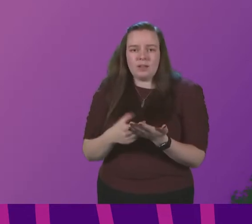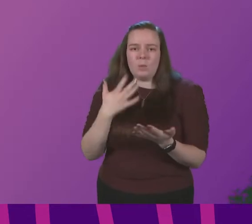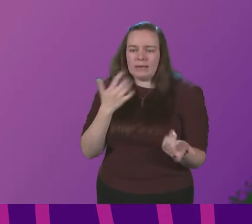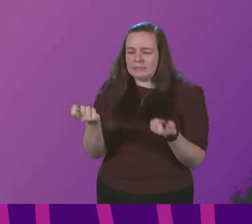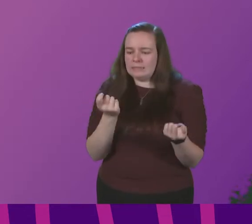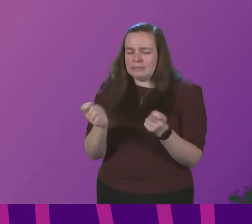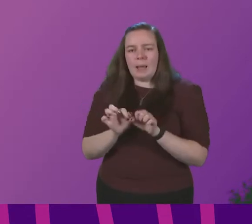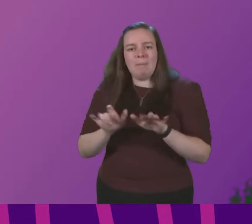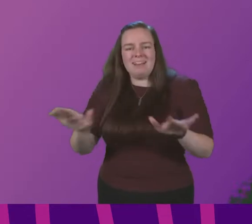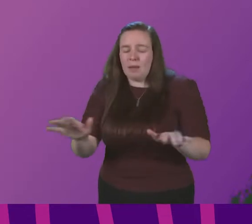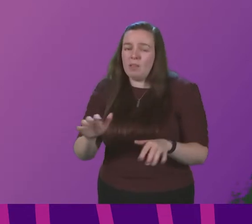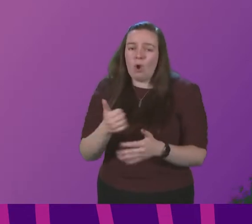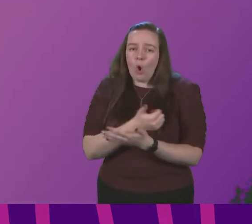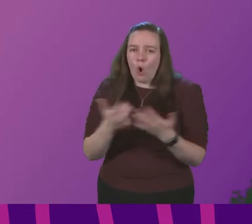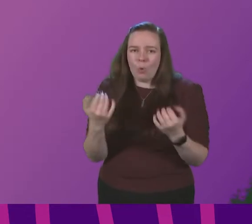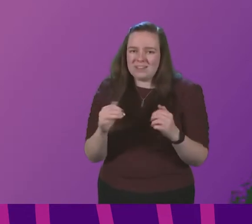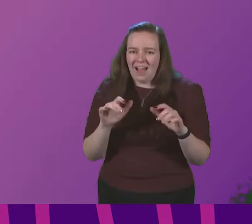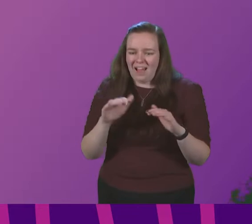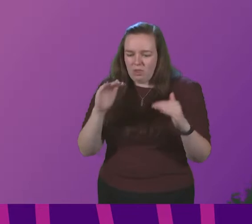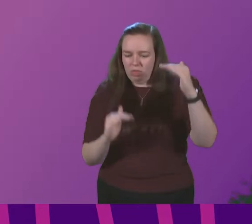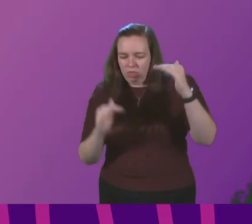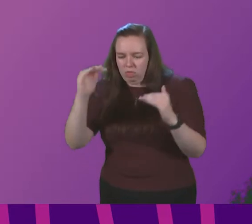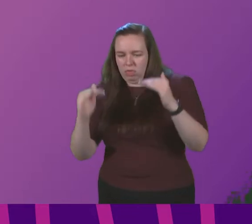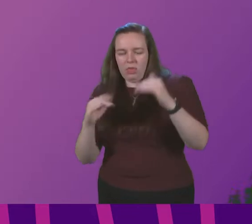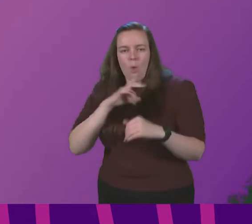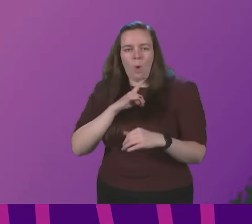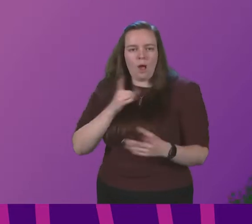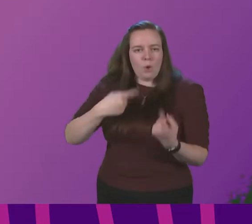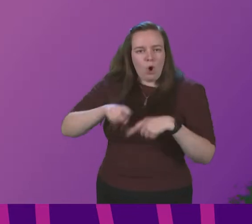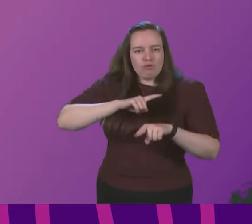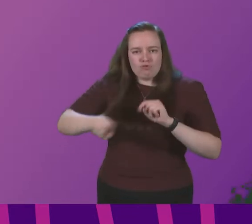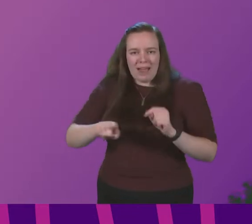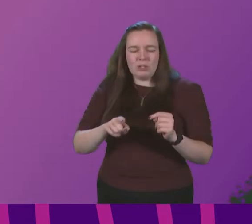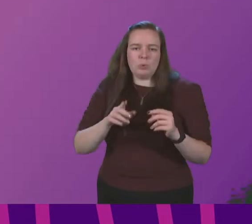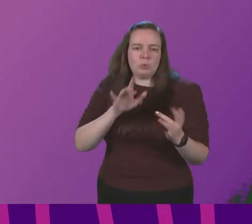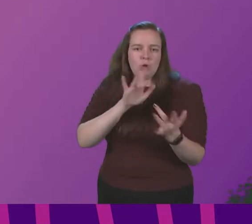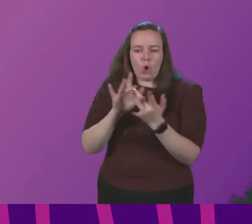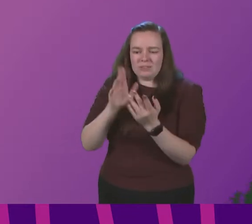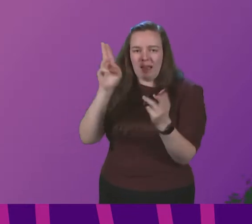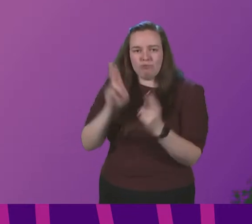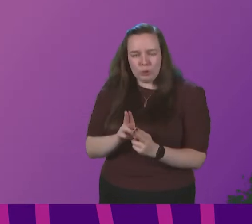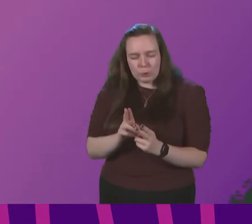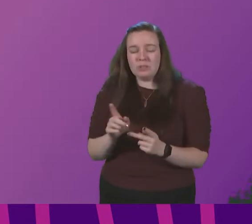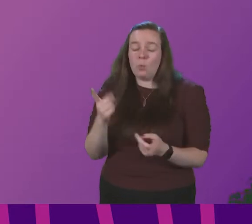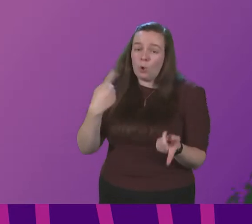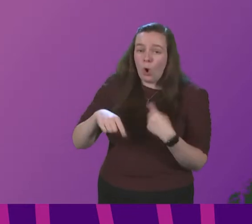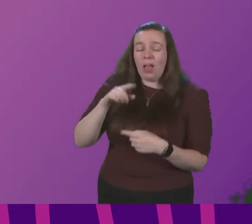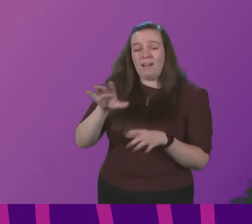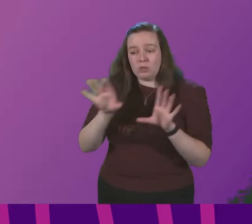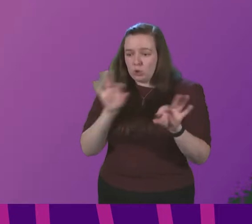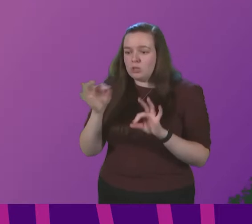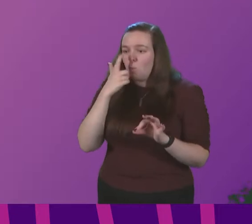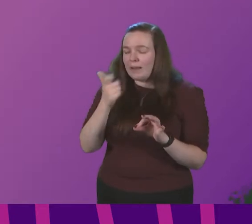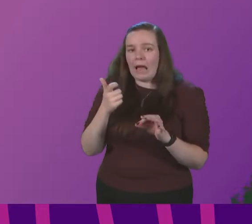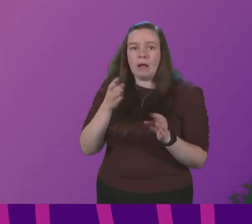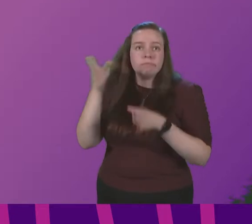pandemic there are always inconsistencies no matter what you do because we are all trying to reduce contacts as much as possible all of us have a choice where we can go around